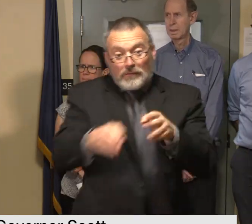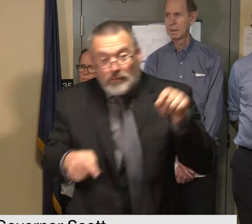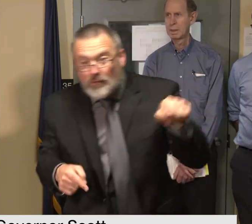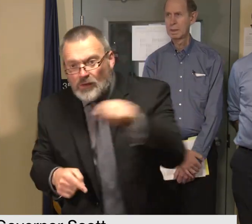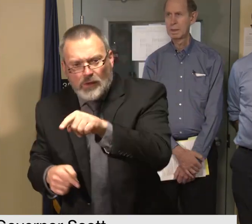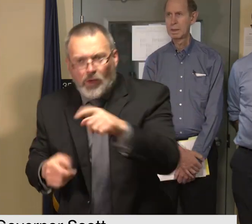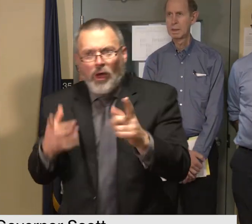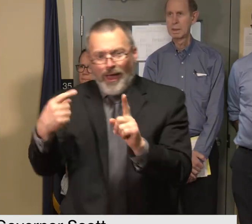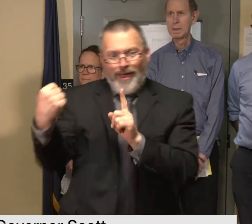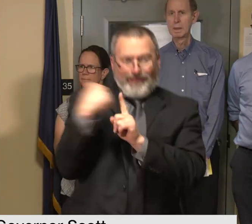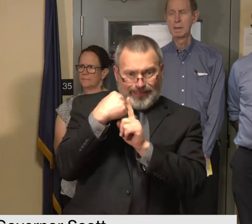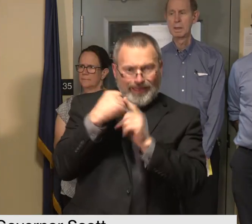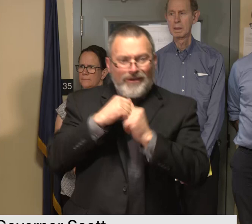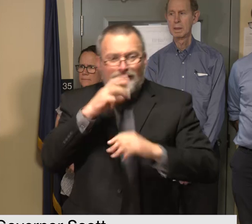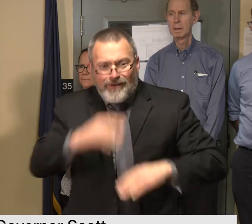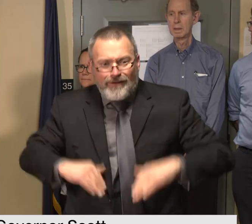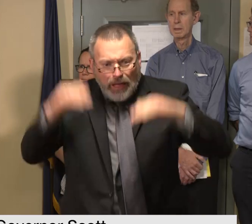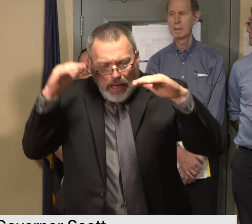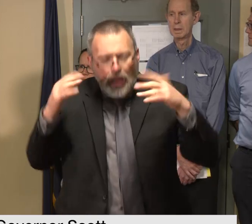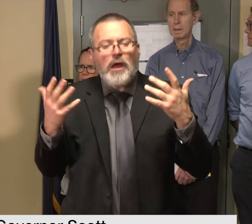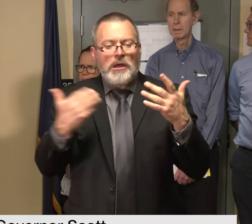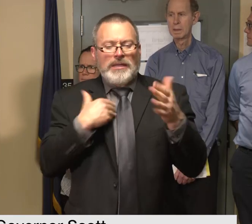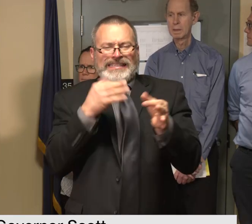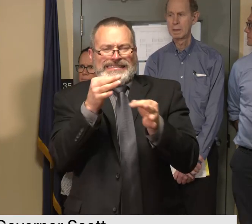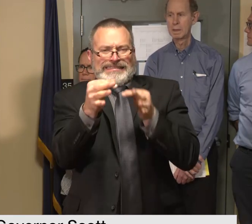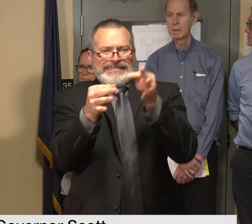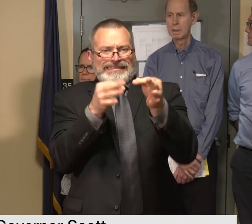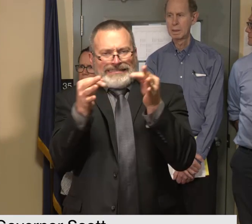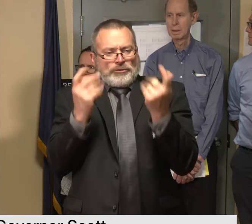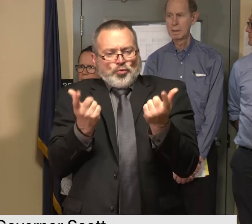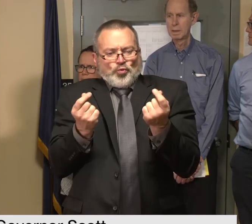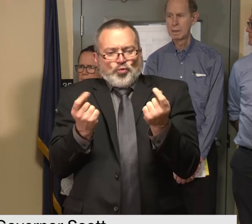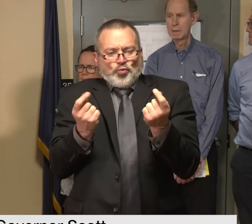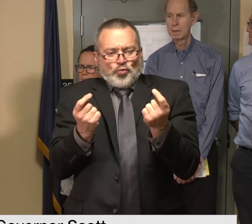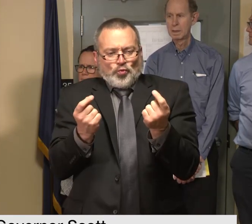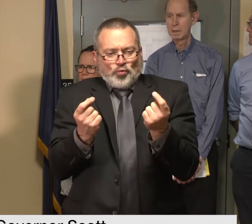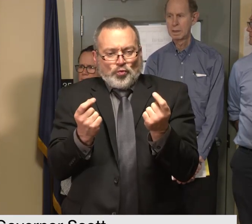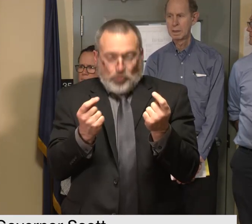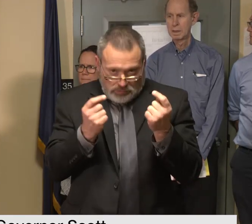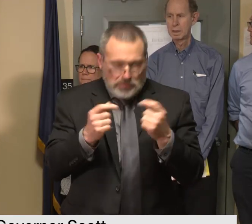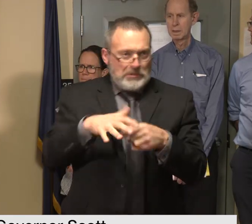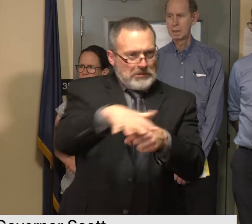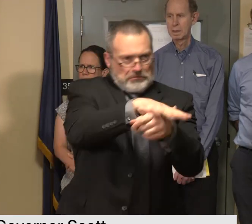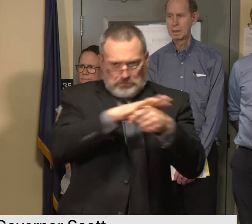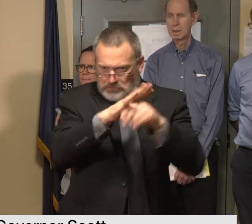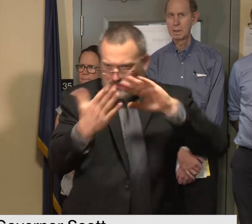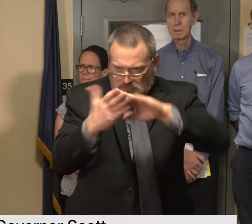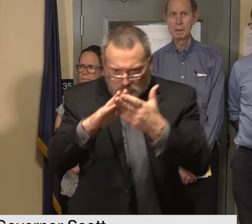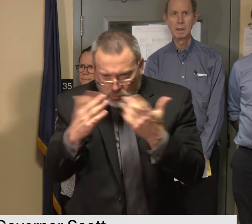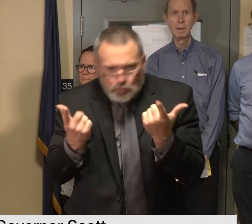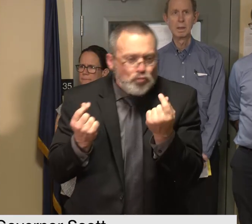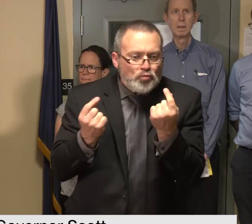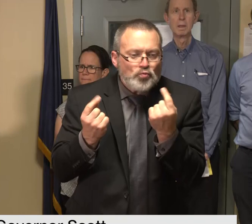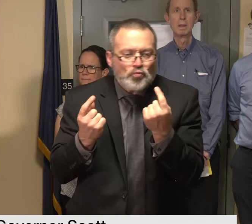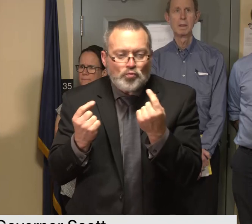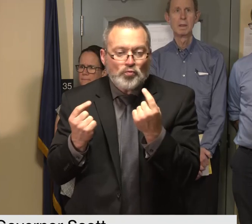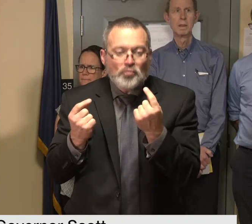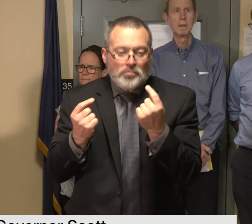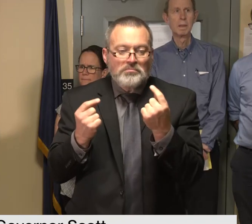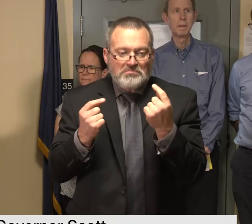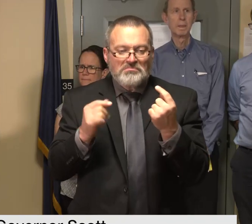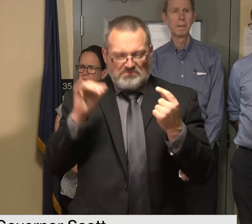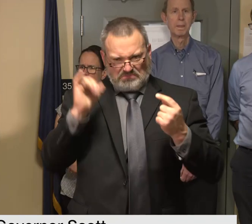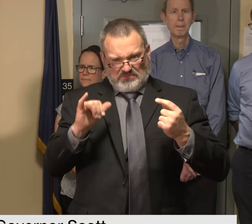specific steps that residents and communities can take right now to move forward and begin the process of recovery